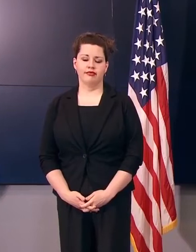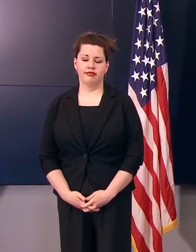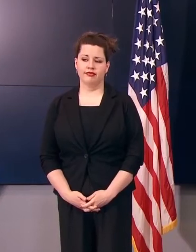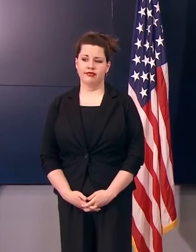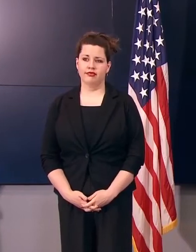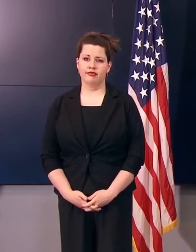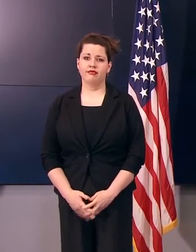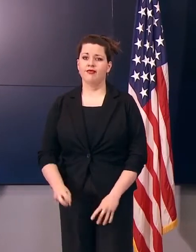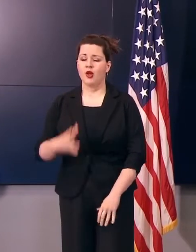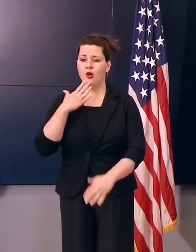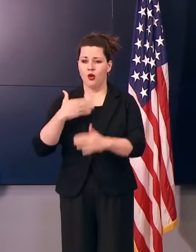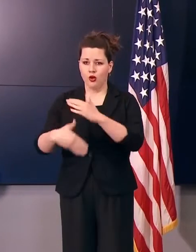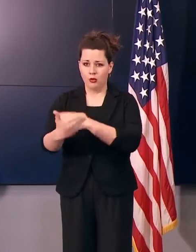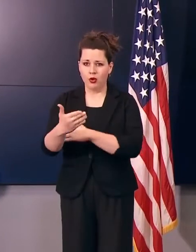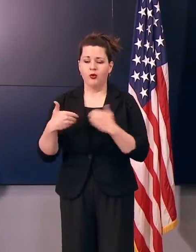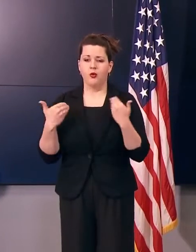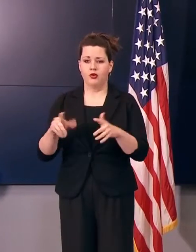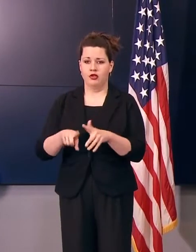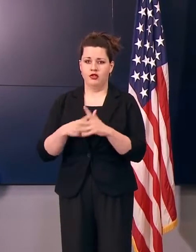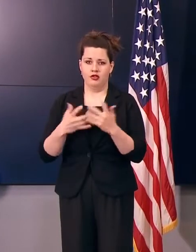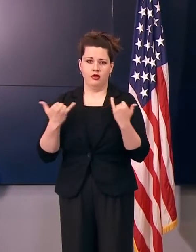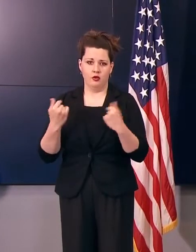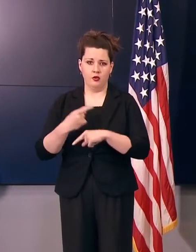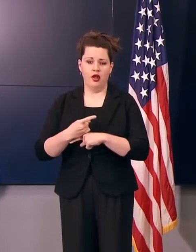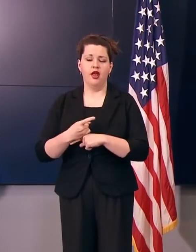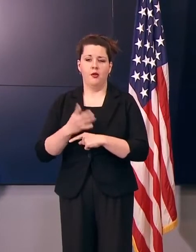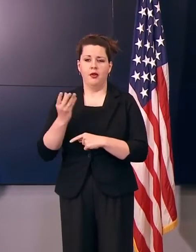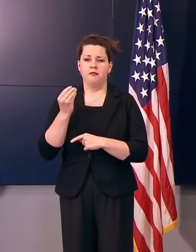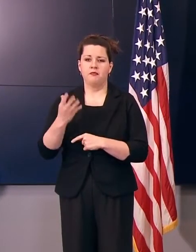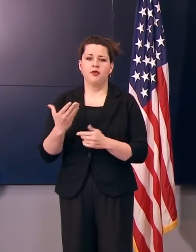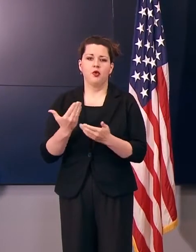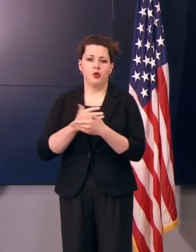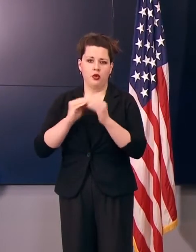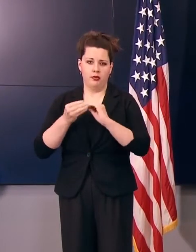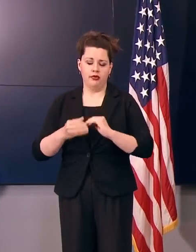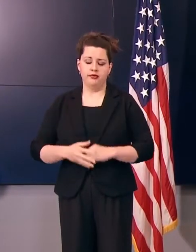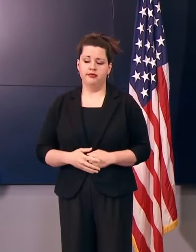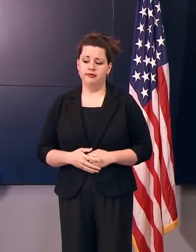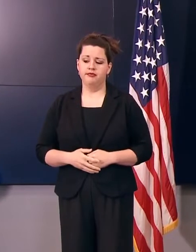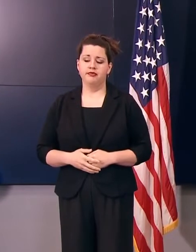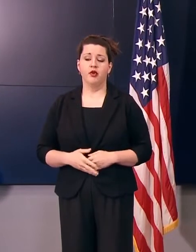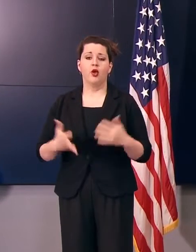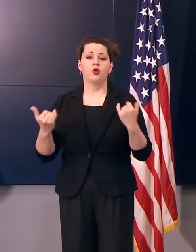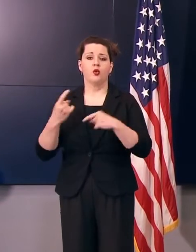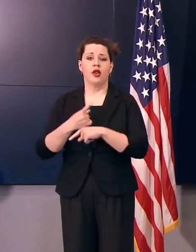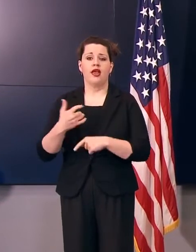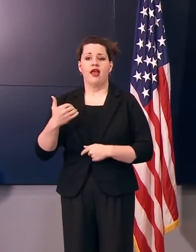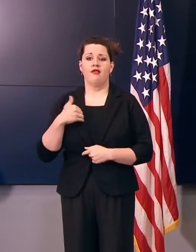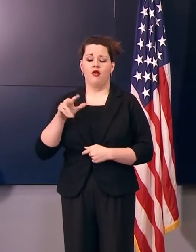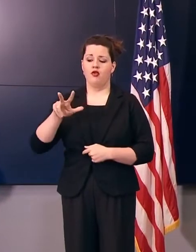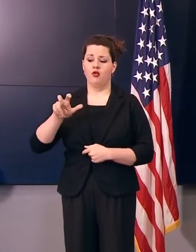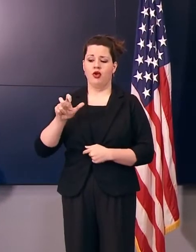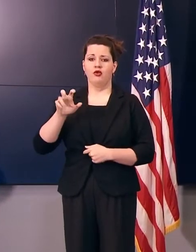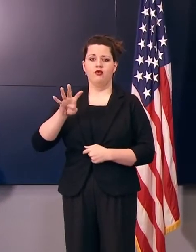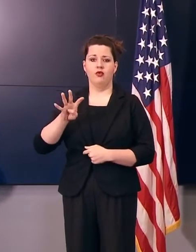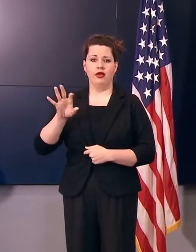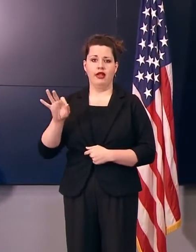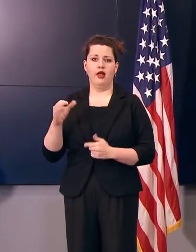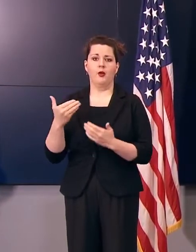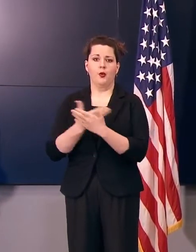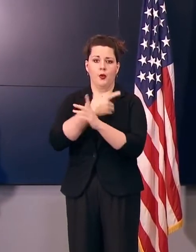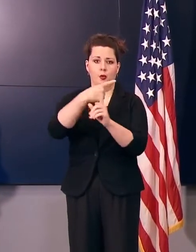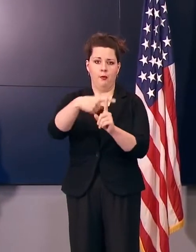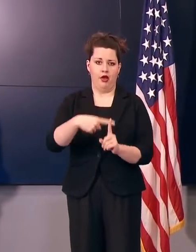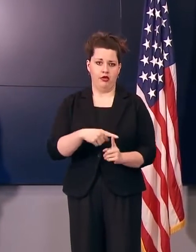Well, good morning. We'll go ahead and get started with an update on the cases. Today we have 349 new